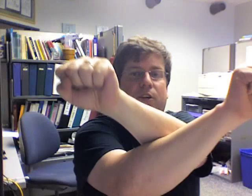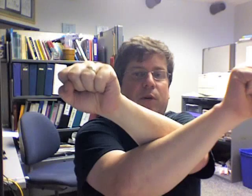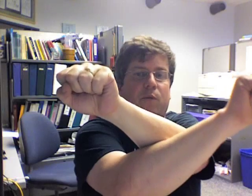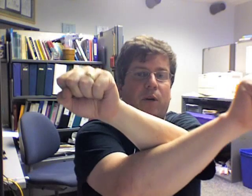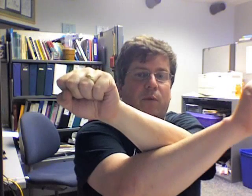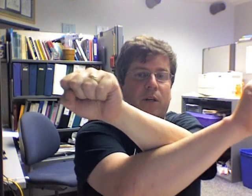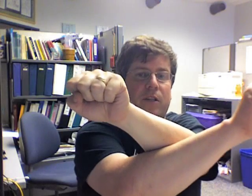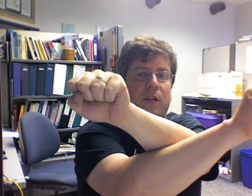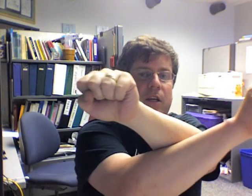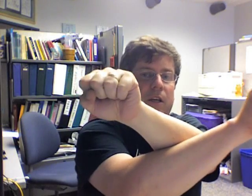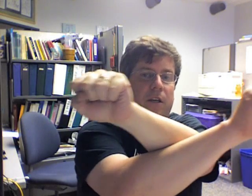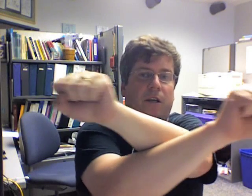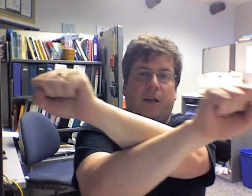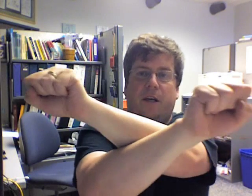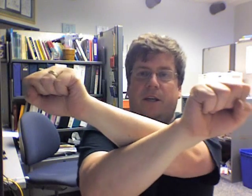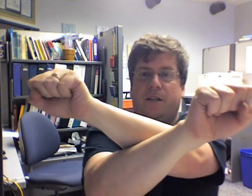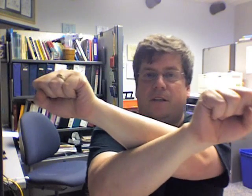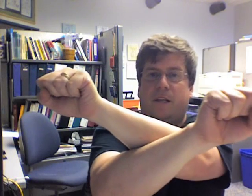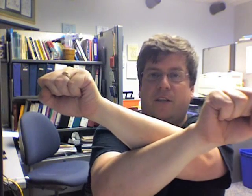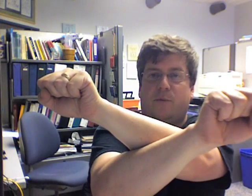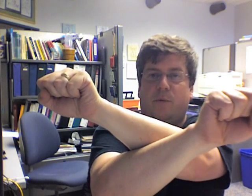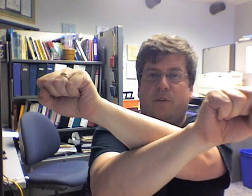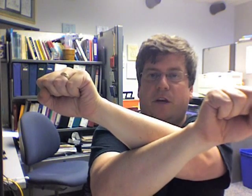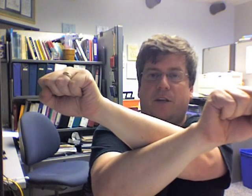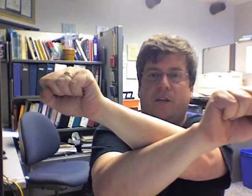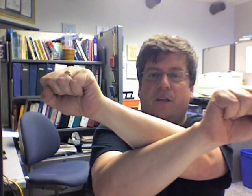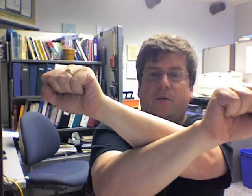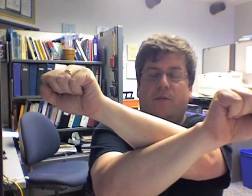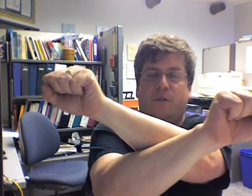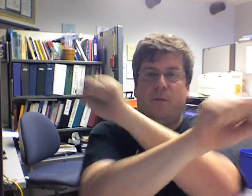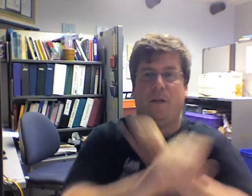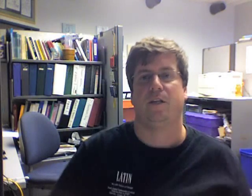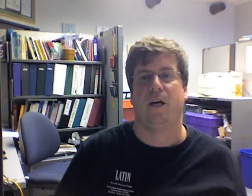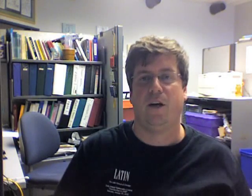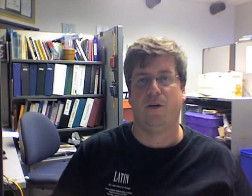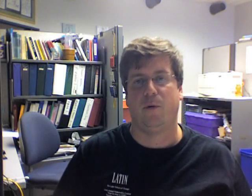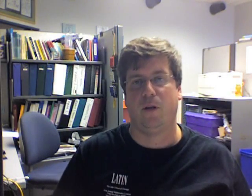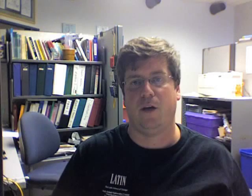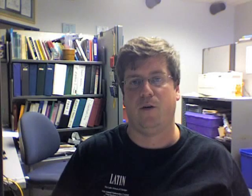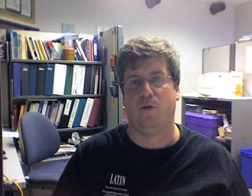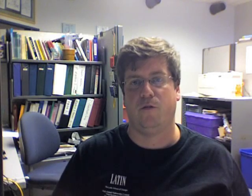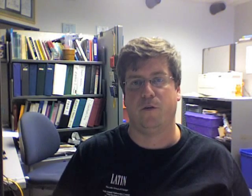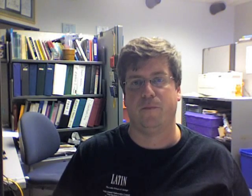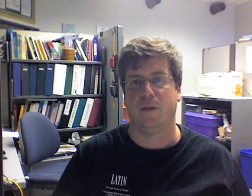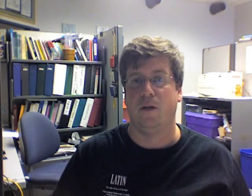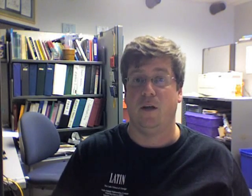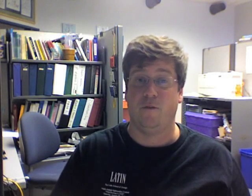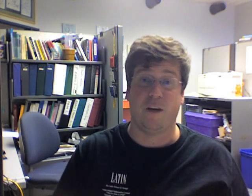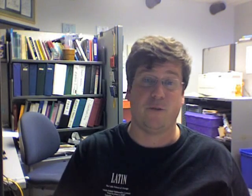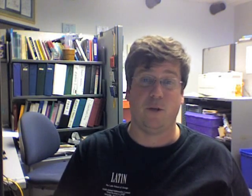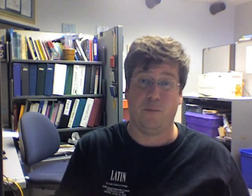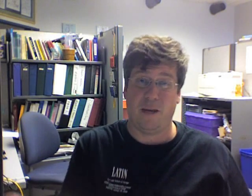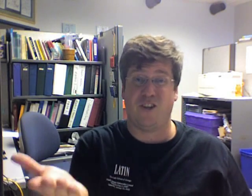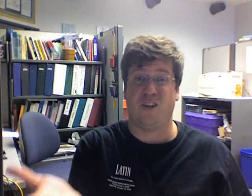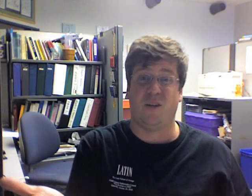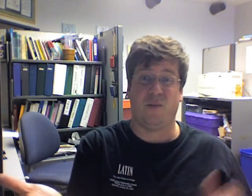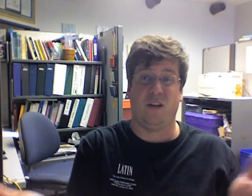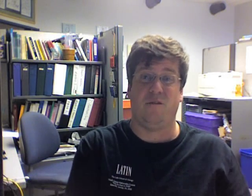to where 1 was. And that's what we've got. We've flipped the entire number line over. In fact, we could imagine the number line